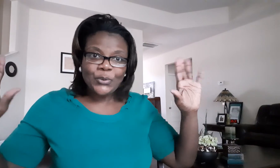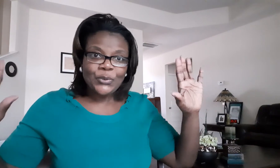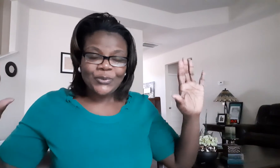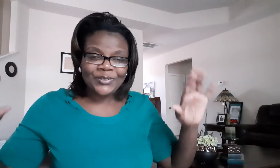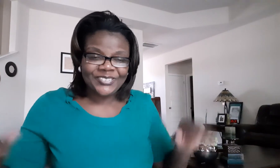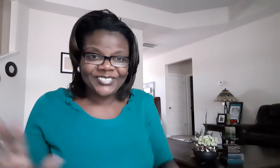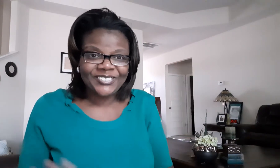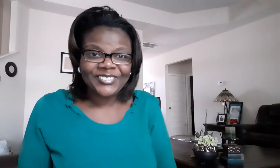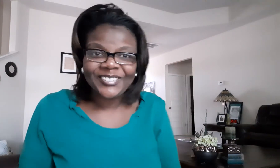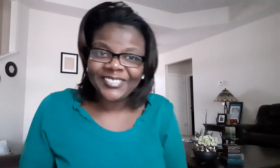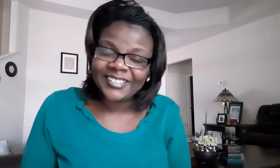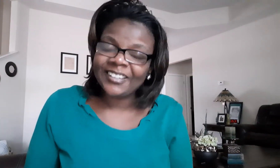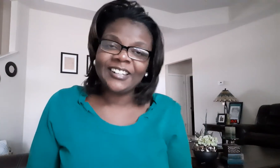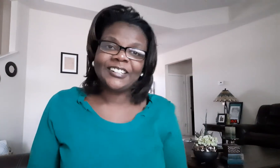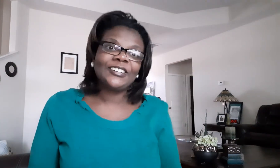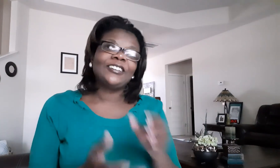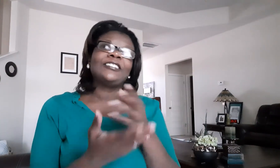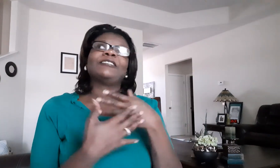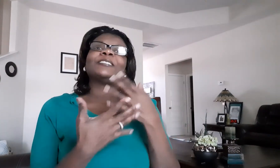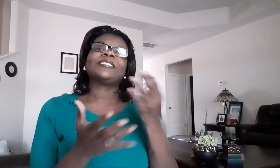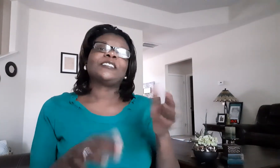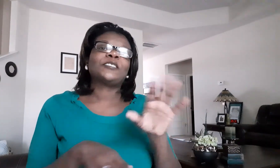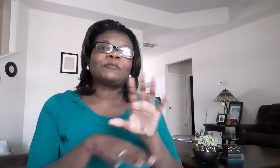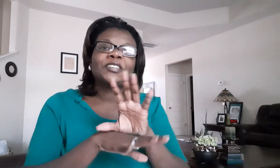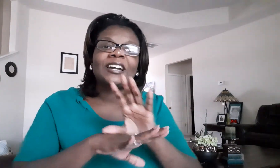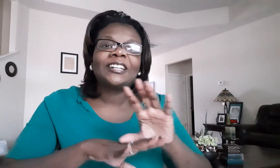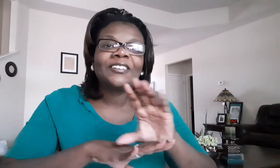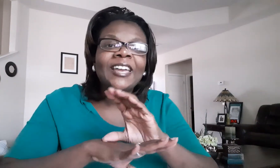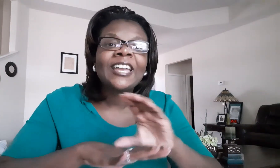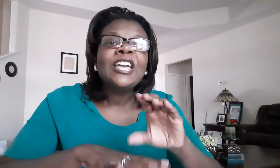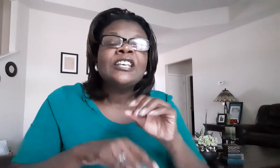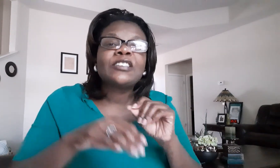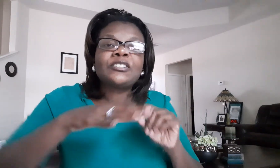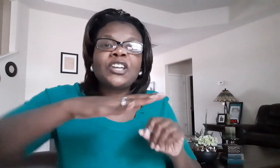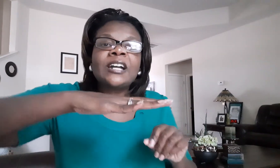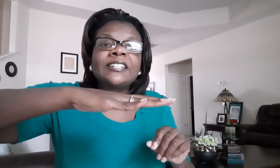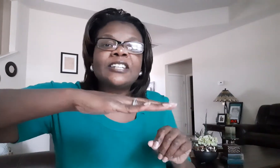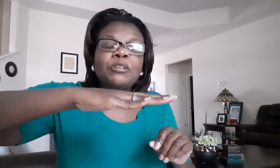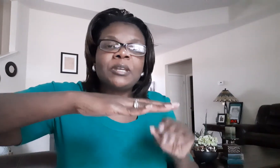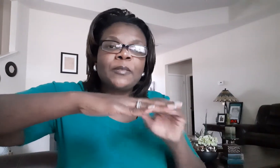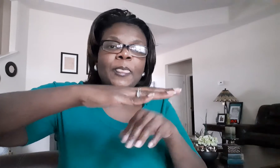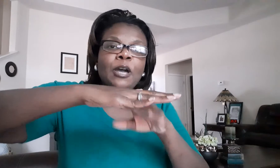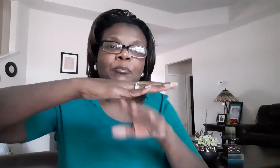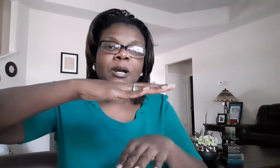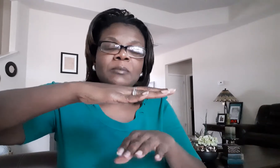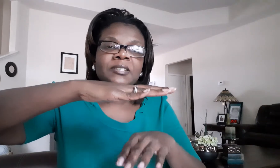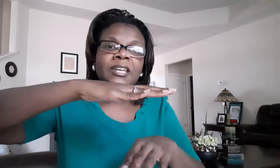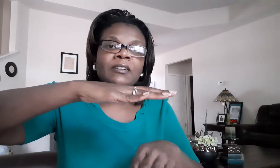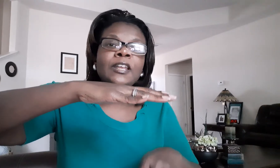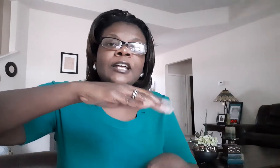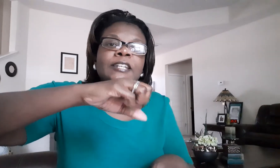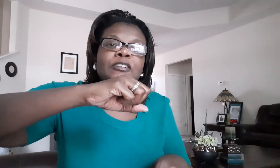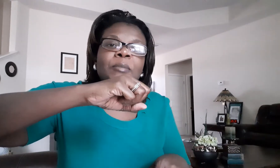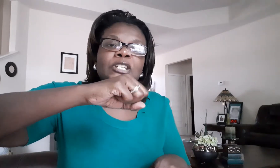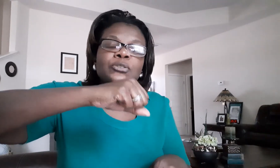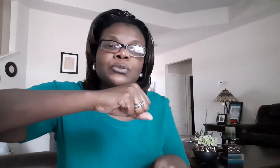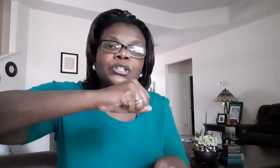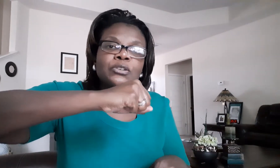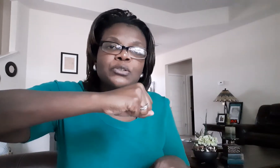y'all i love myself some chocolate okay so chocolate is going to be my palms now now make sure you don't do